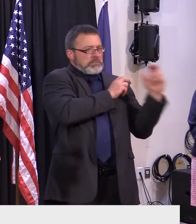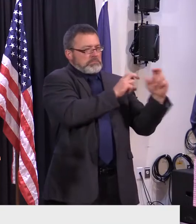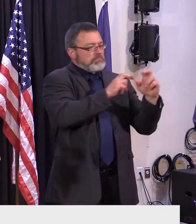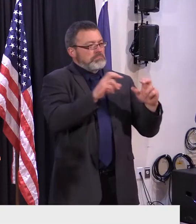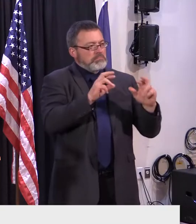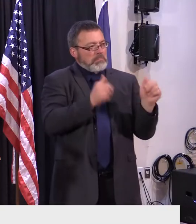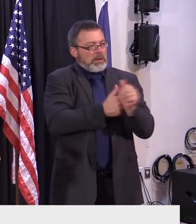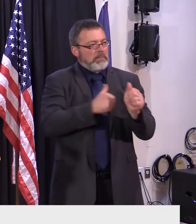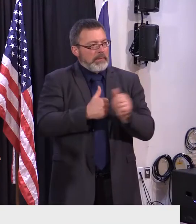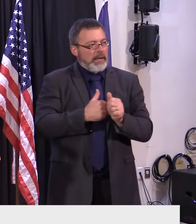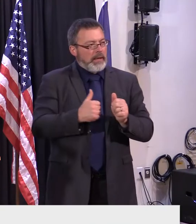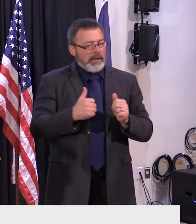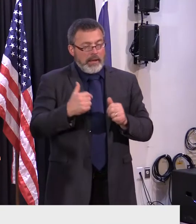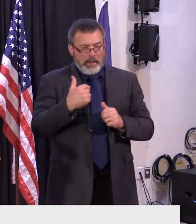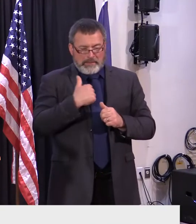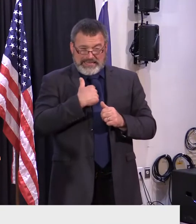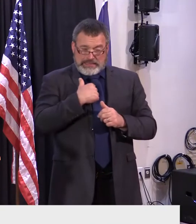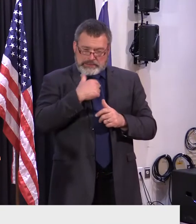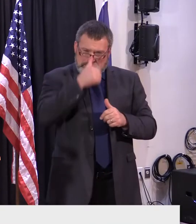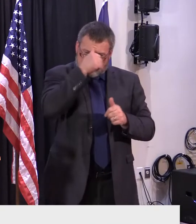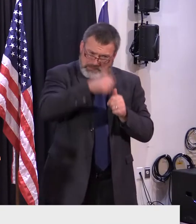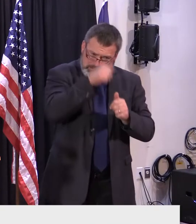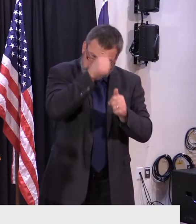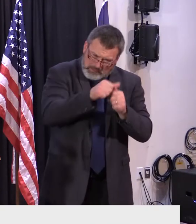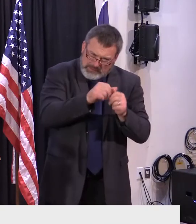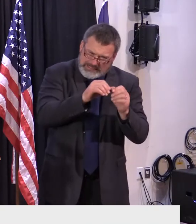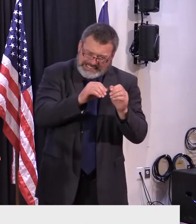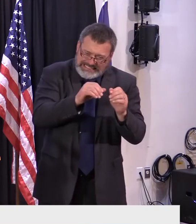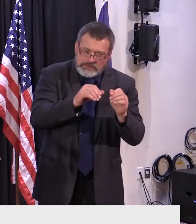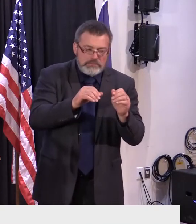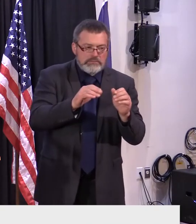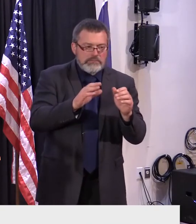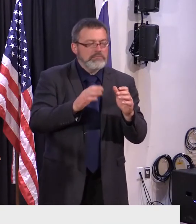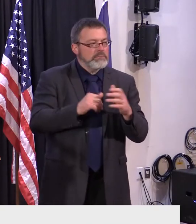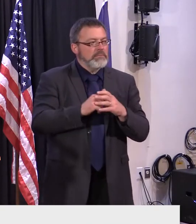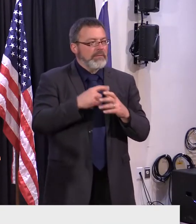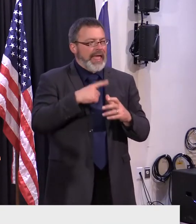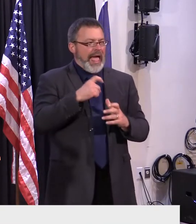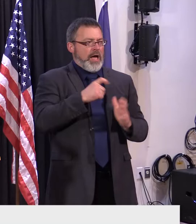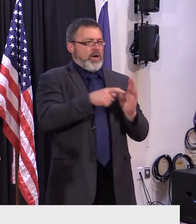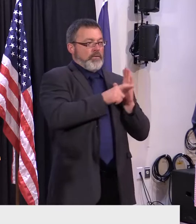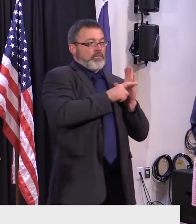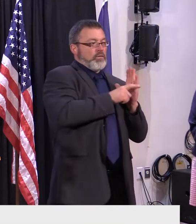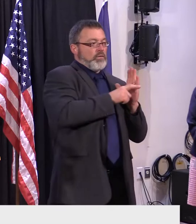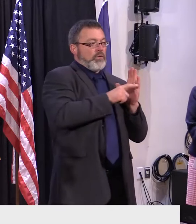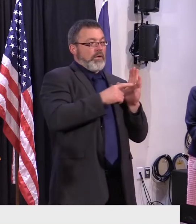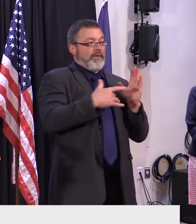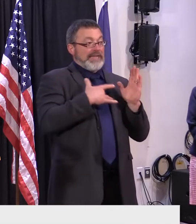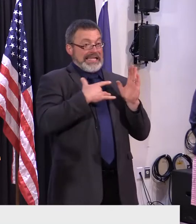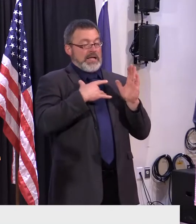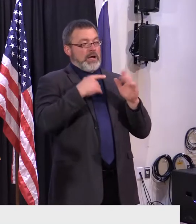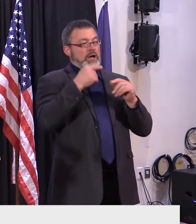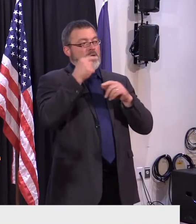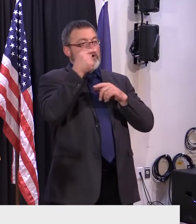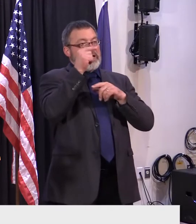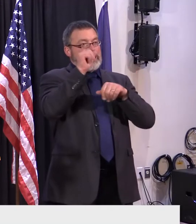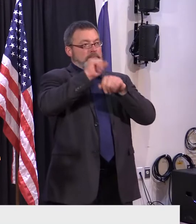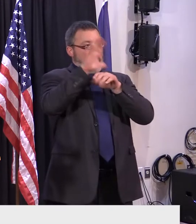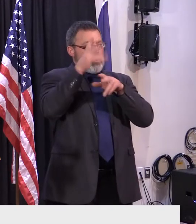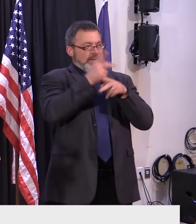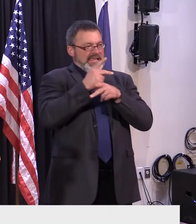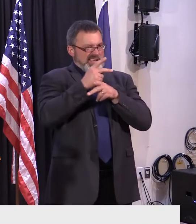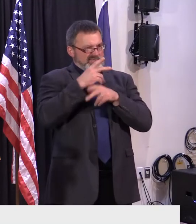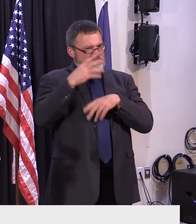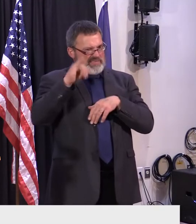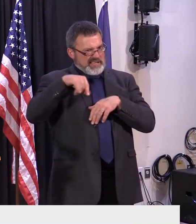all the details, but, but I, I'm sure the Green Mountain Care Board did their due diligence and